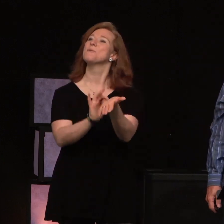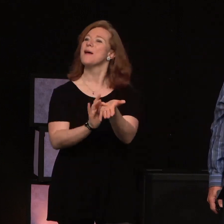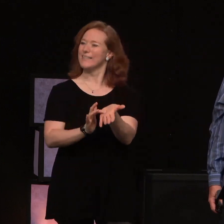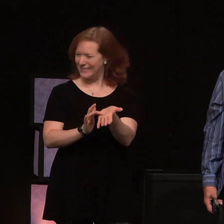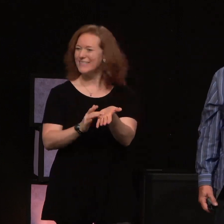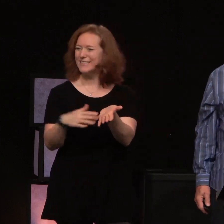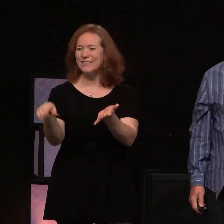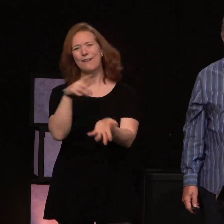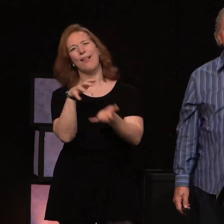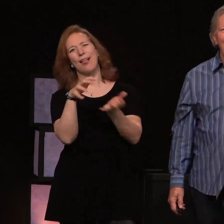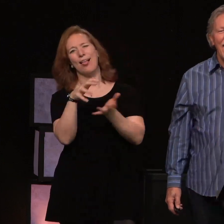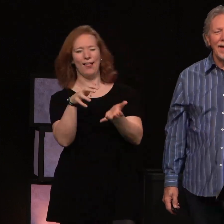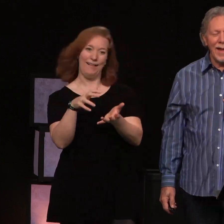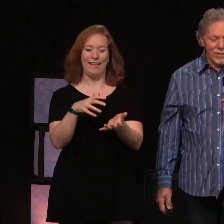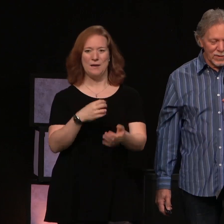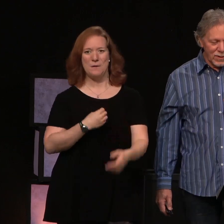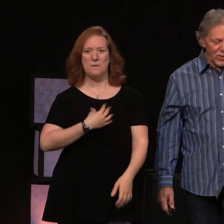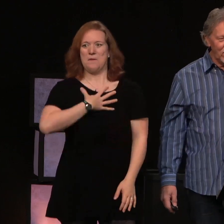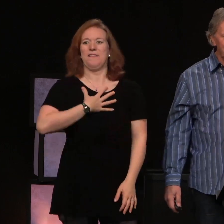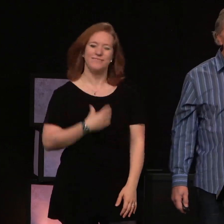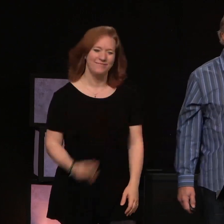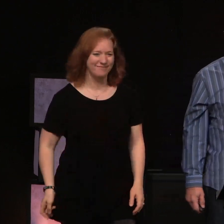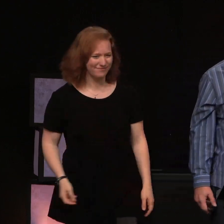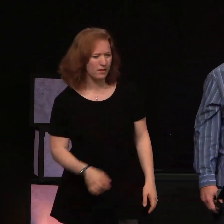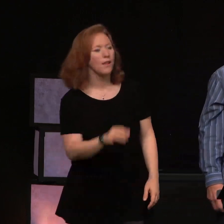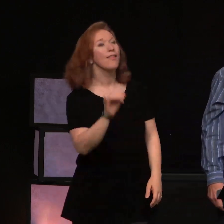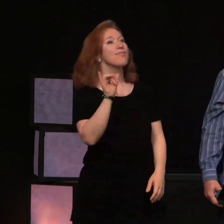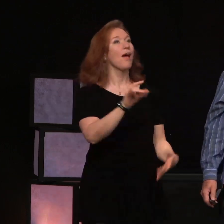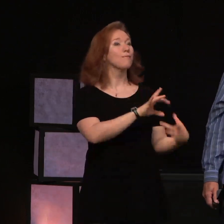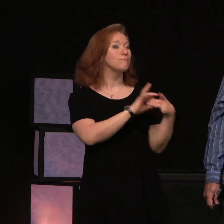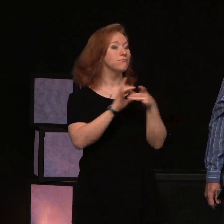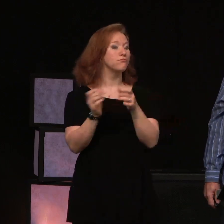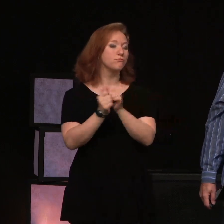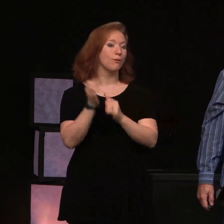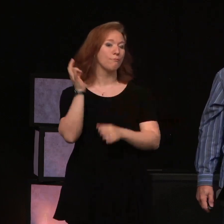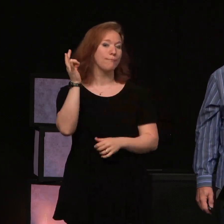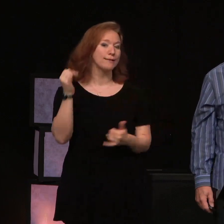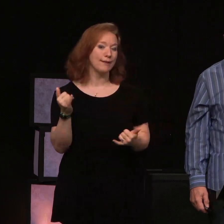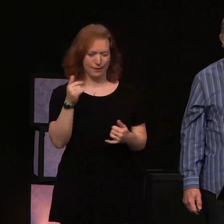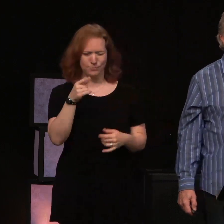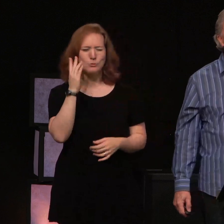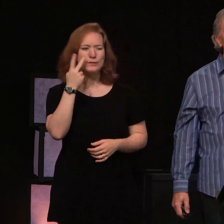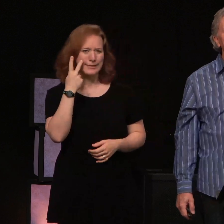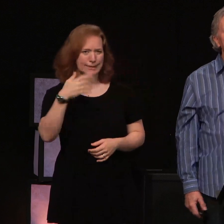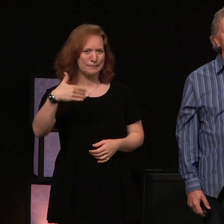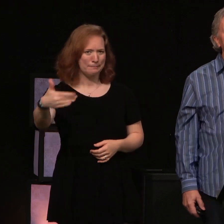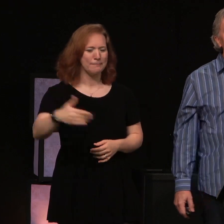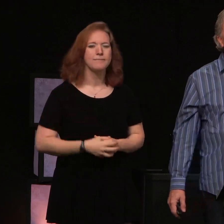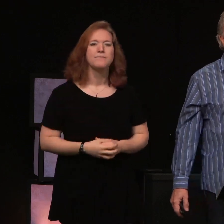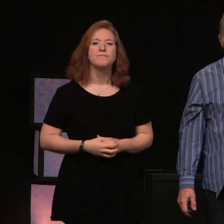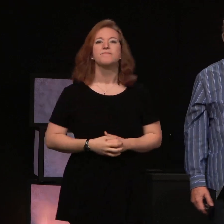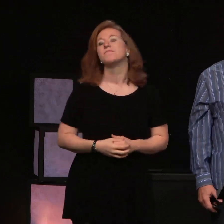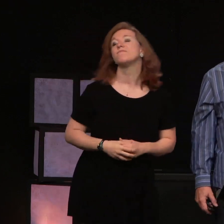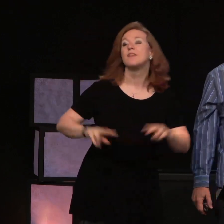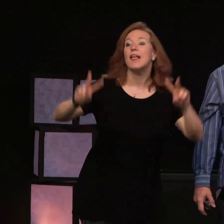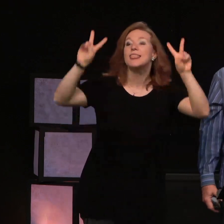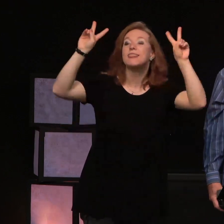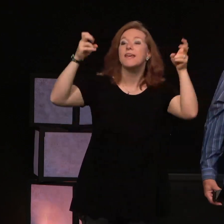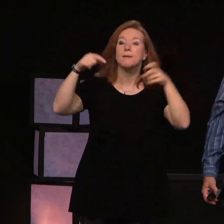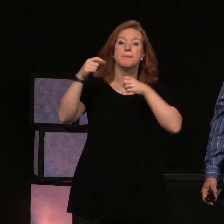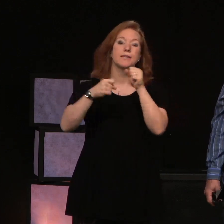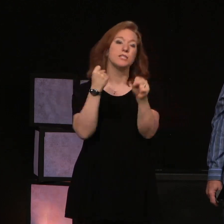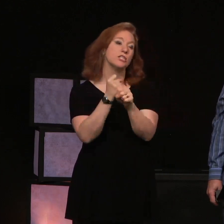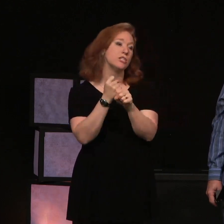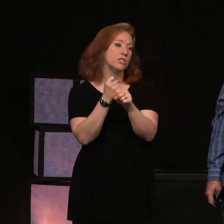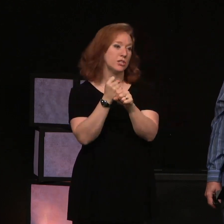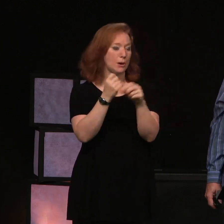there. And that, too, will tie in with my sermon today. And you'll see why. Our theme for this